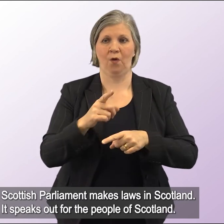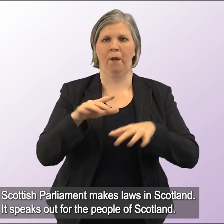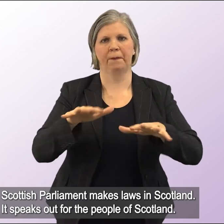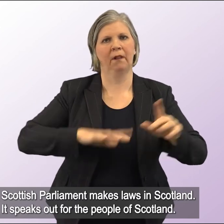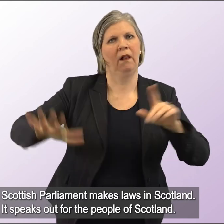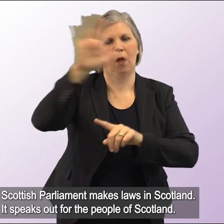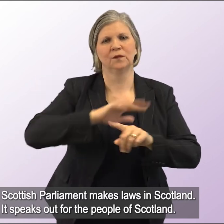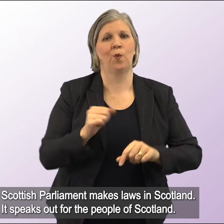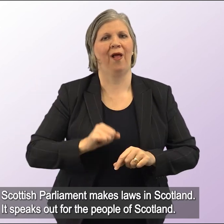of Scotland